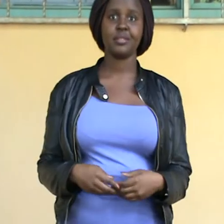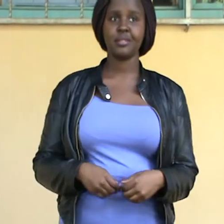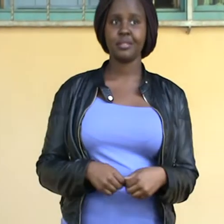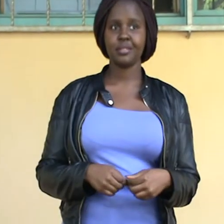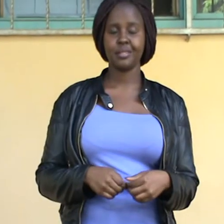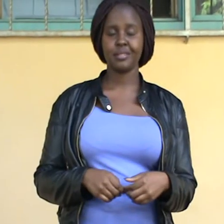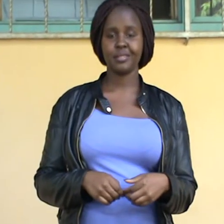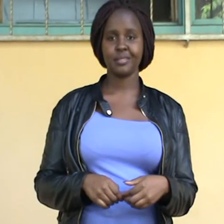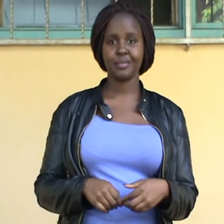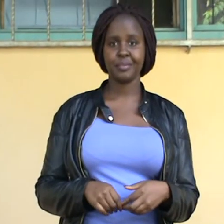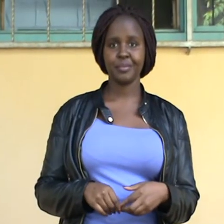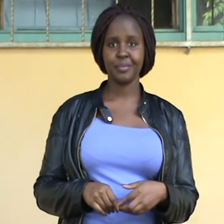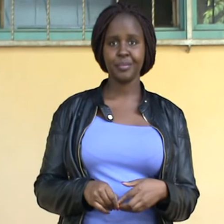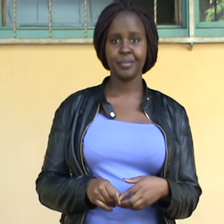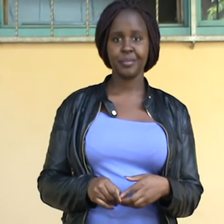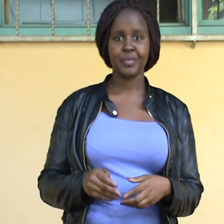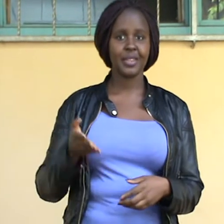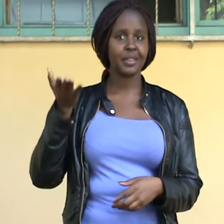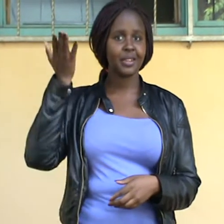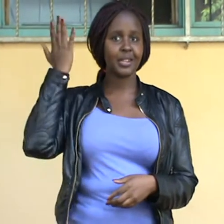Last night I dreamt she is saving my favorite seat.